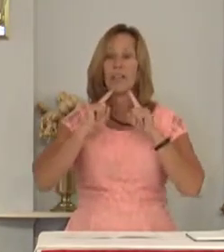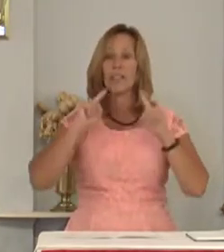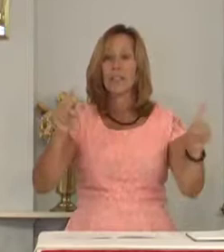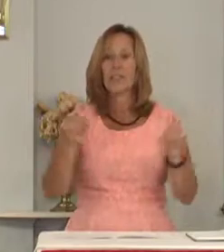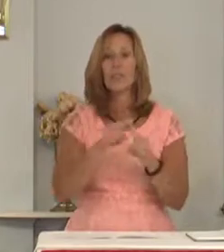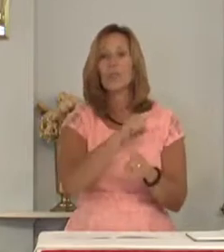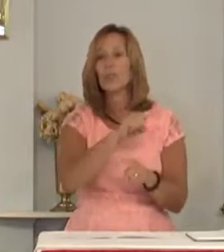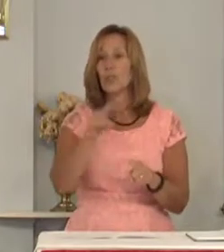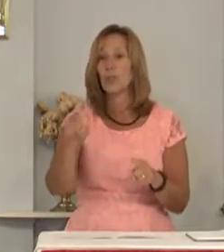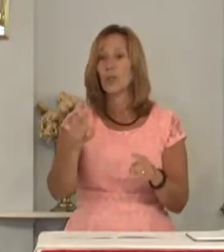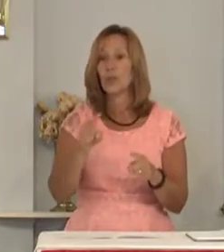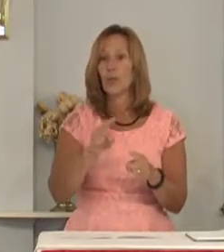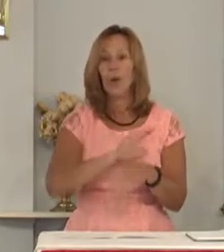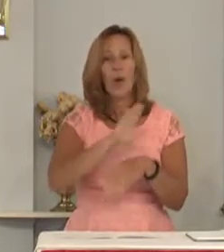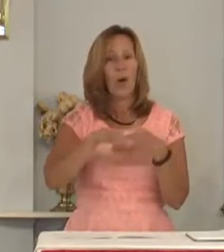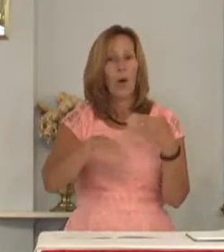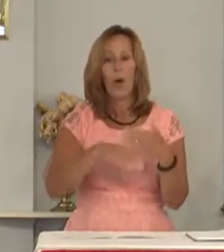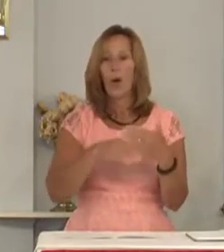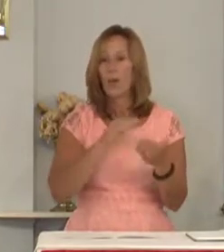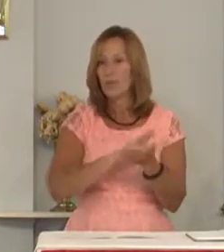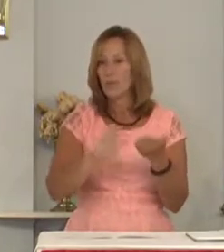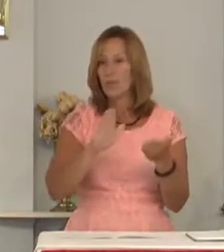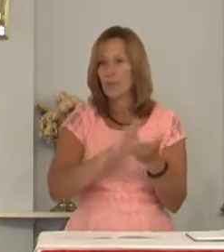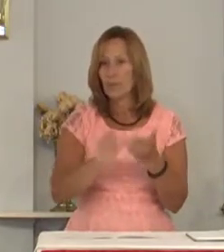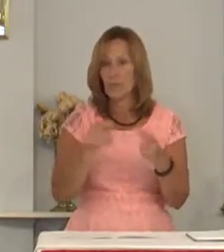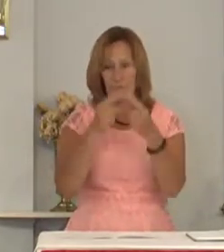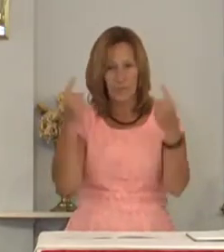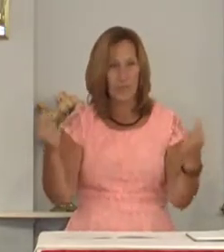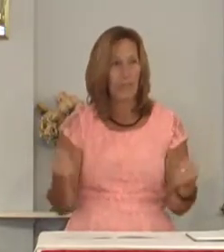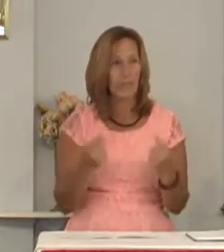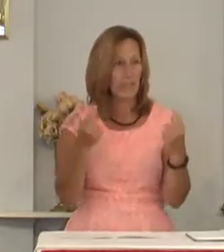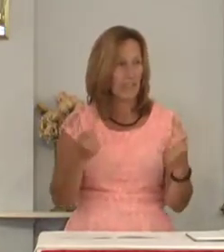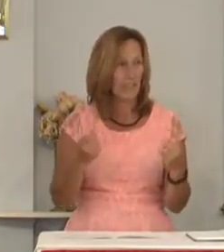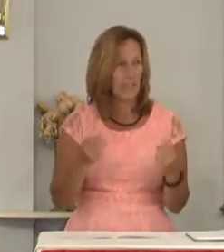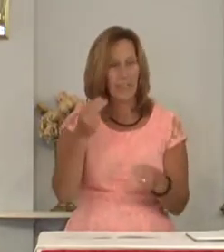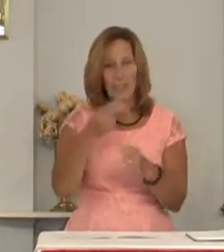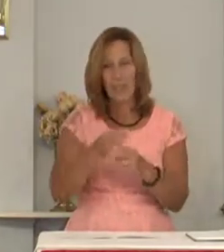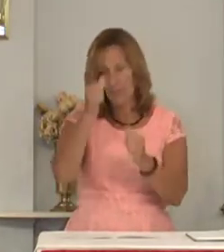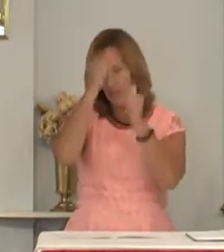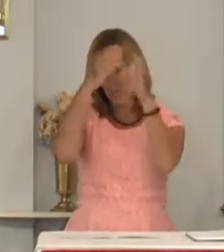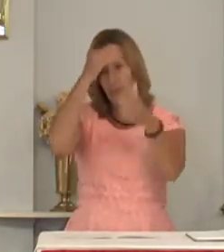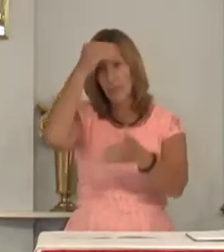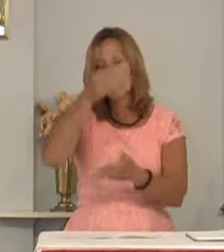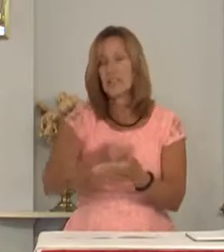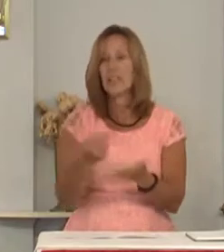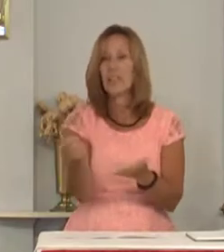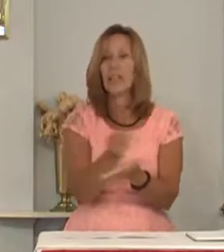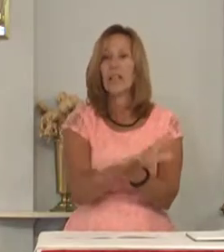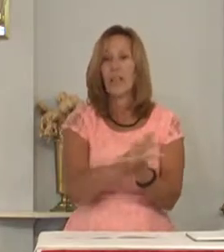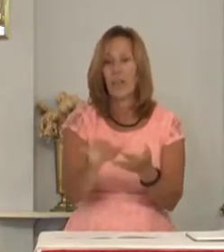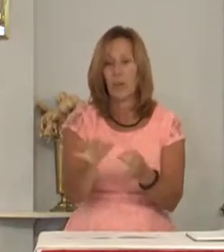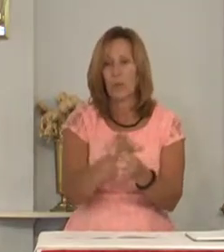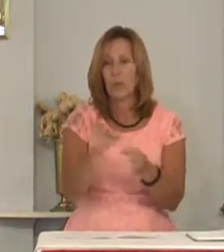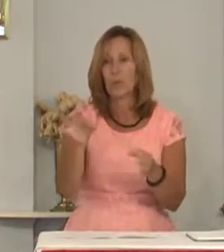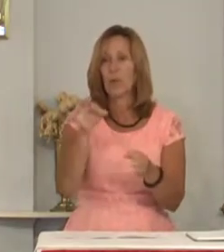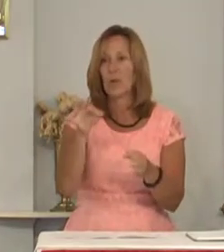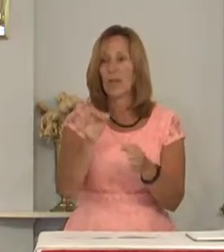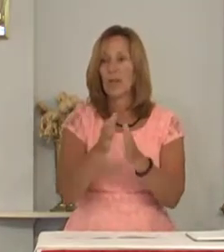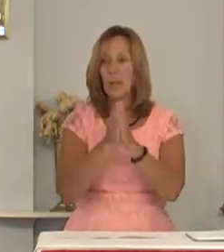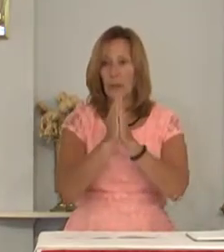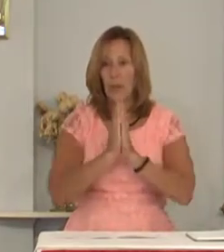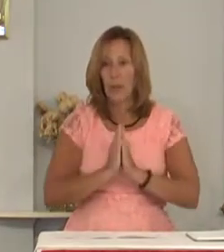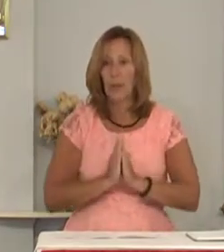declare to you the entire forgiveness of all your sins. In the name of the Father, and of the Son, and of the Holy